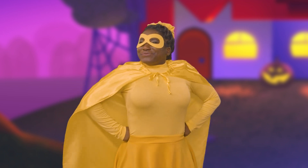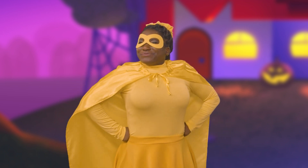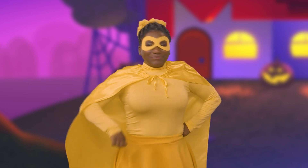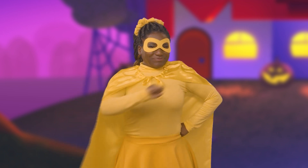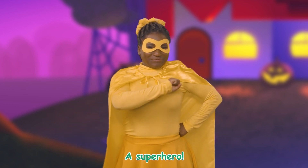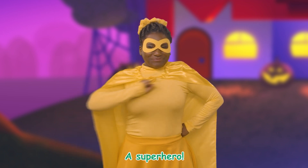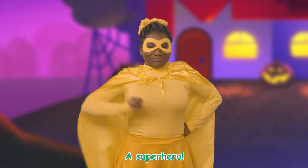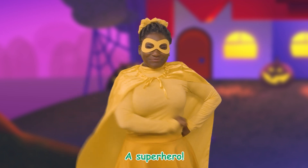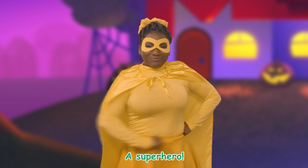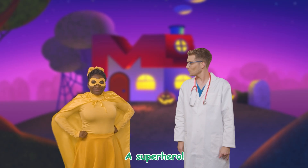A superhero!